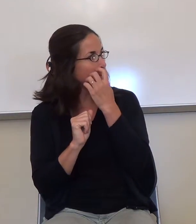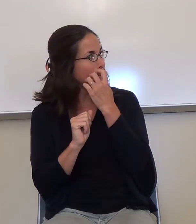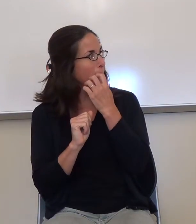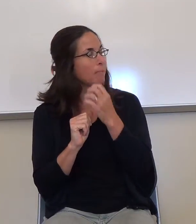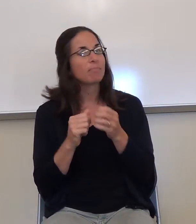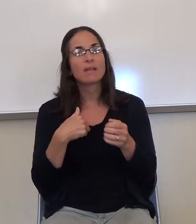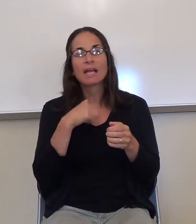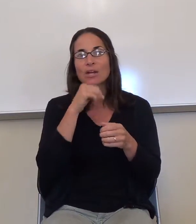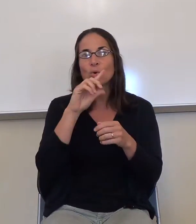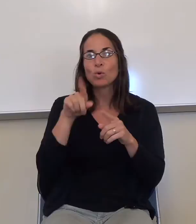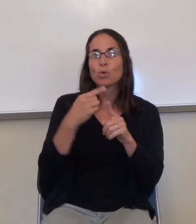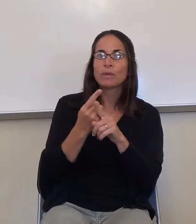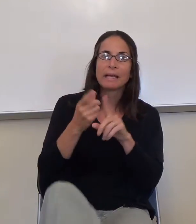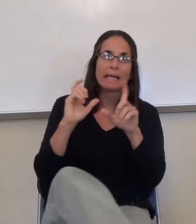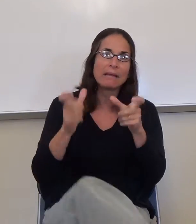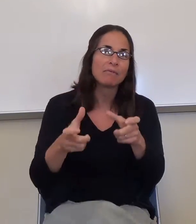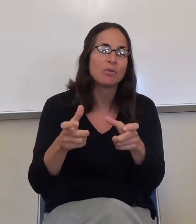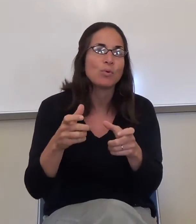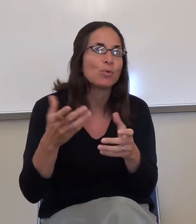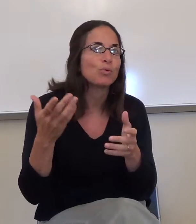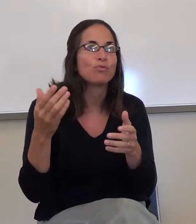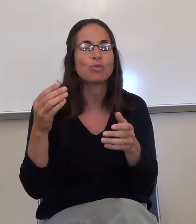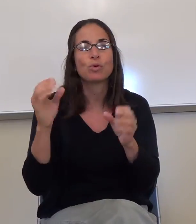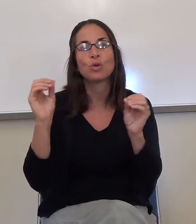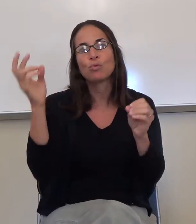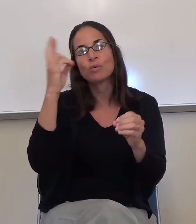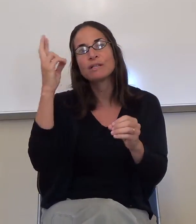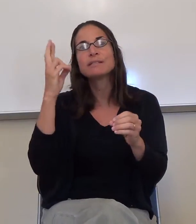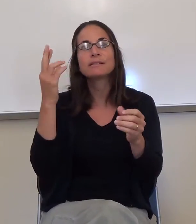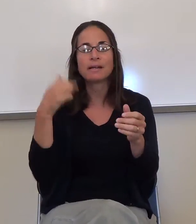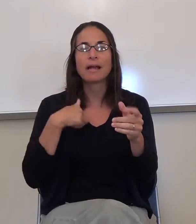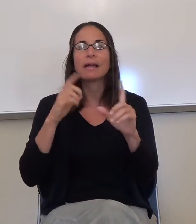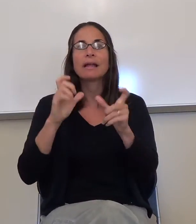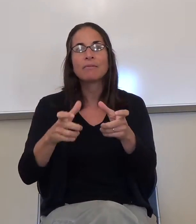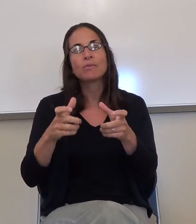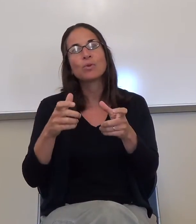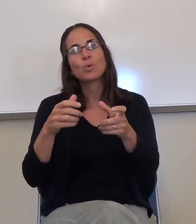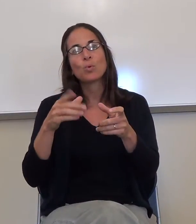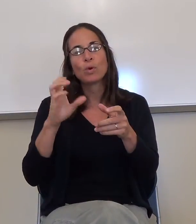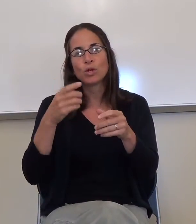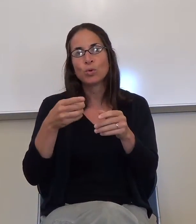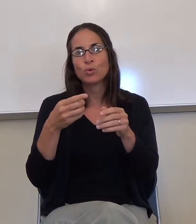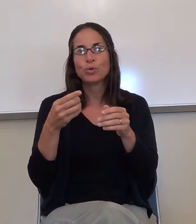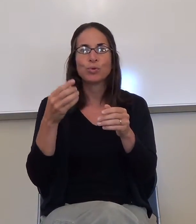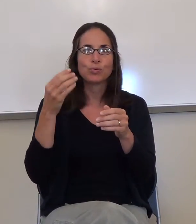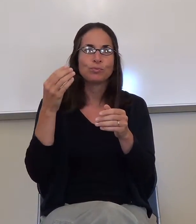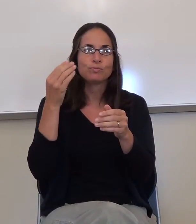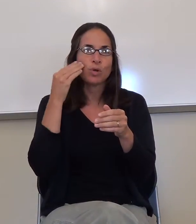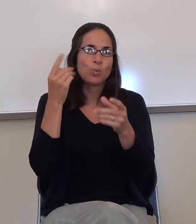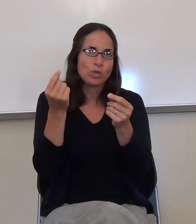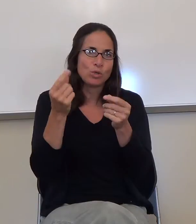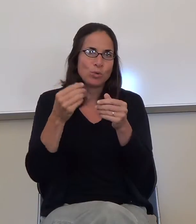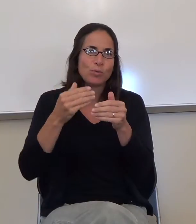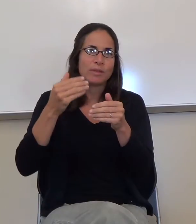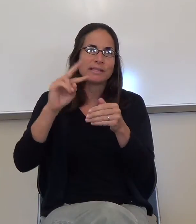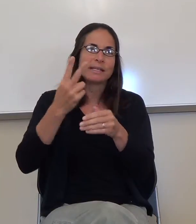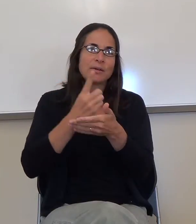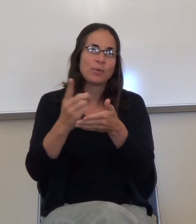out just to give them out, but I kind of work it so that I'm introducing these in the second week. Okay? All right.